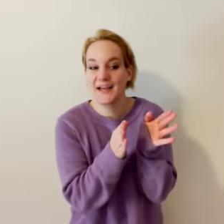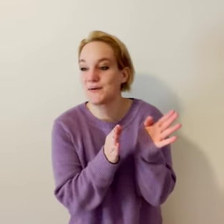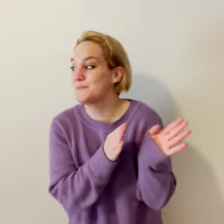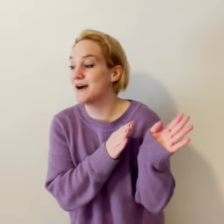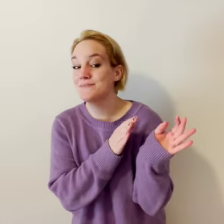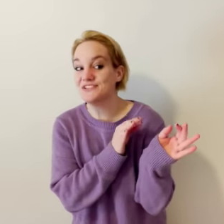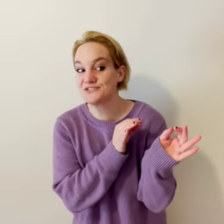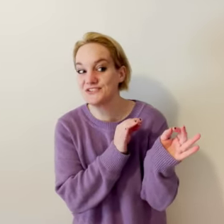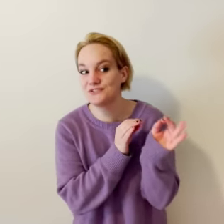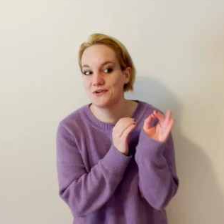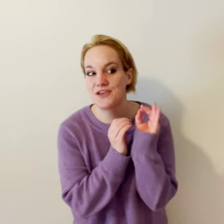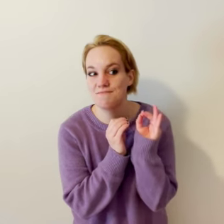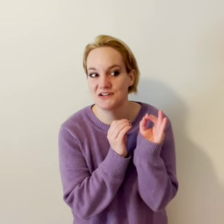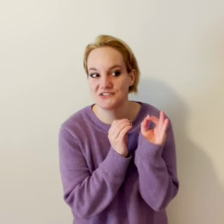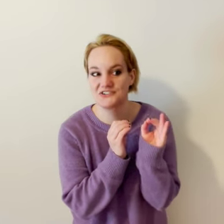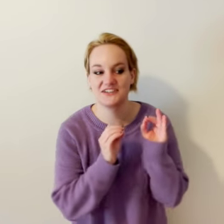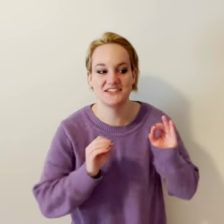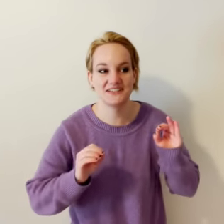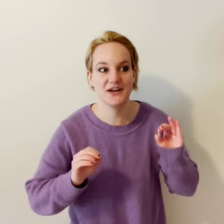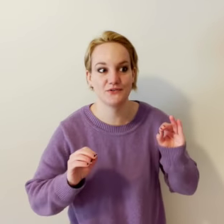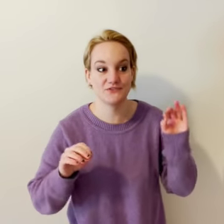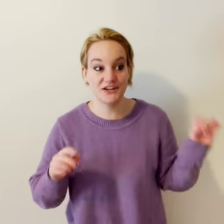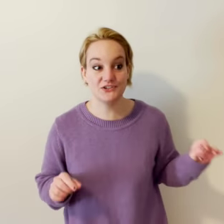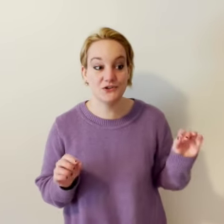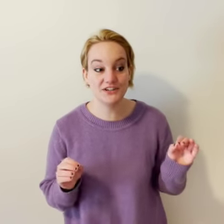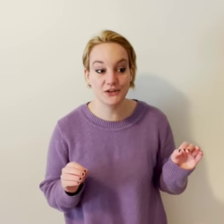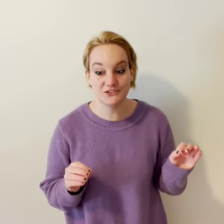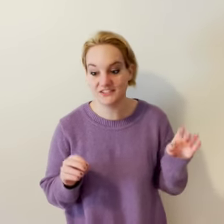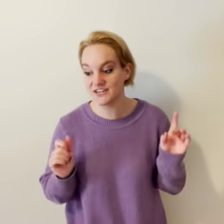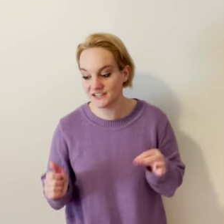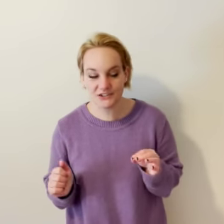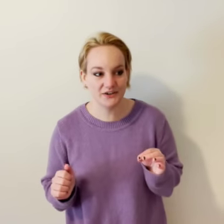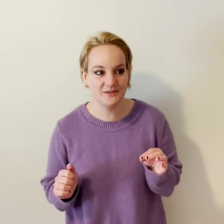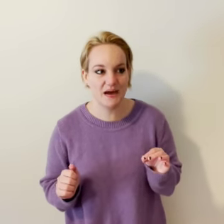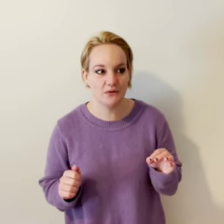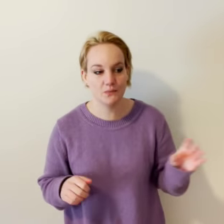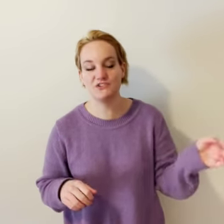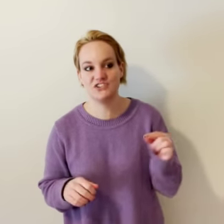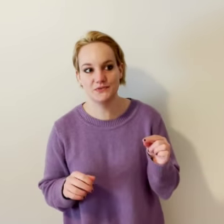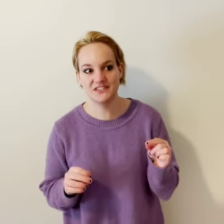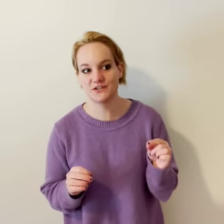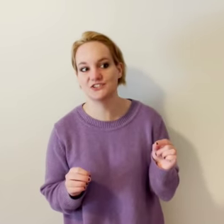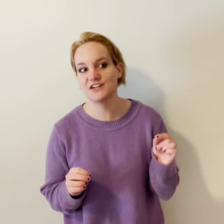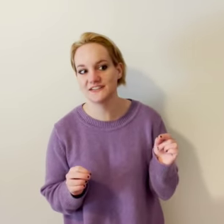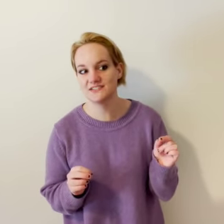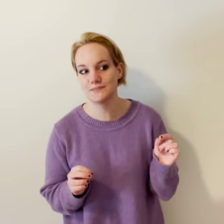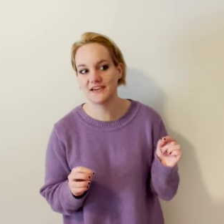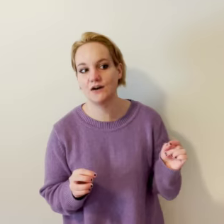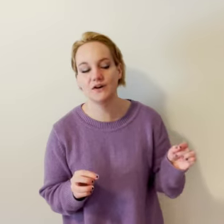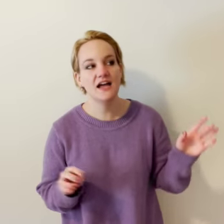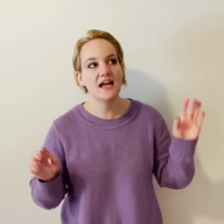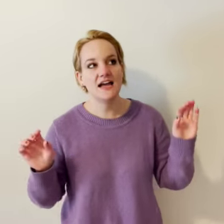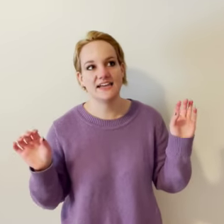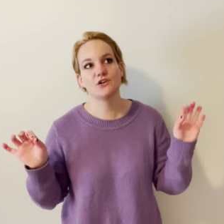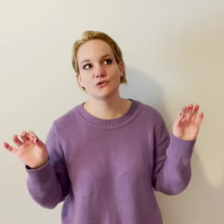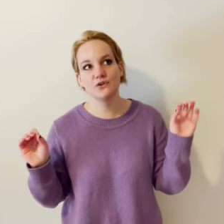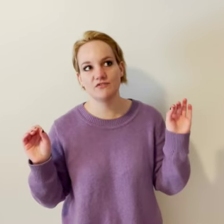My mistress with a monster is in love. Near to her close and consecrated bower, while she was in her dull and sleeping hour, a crew of